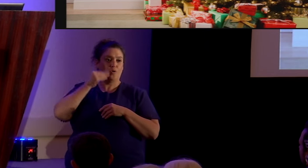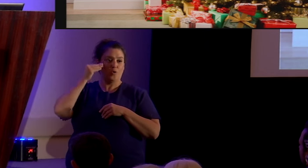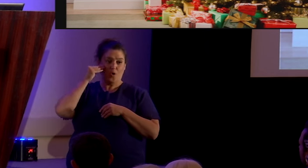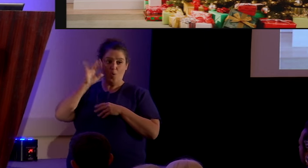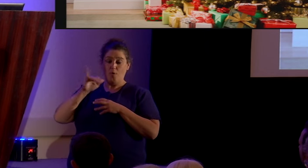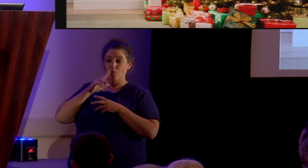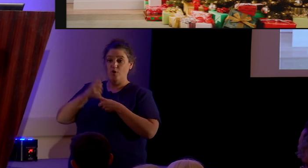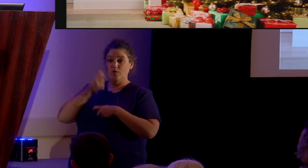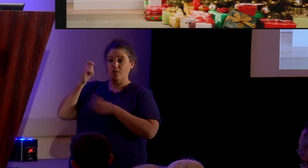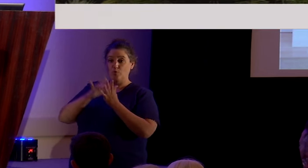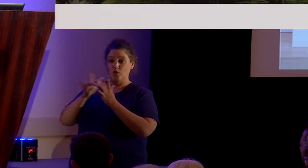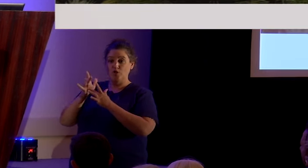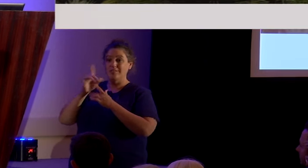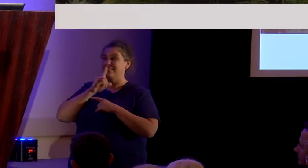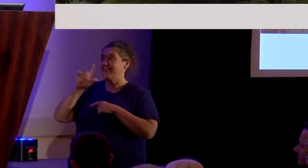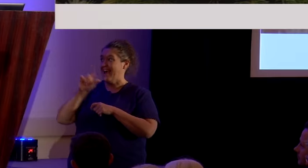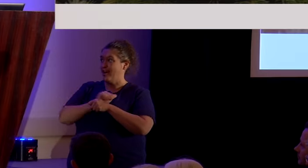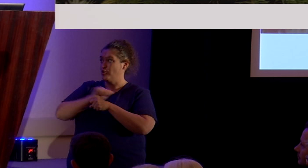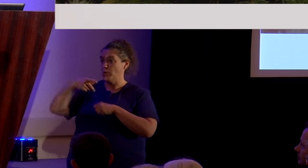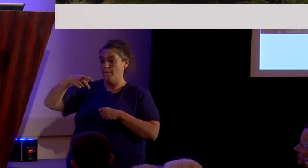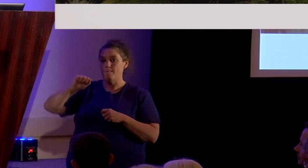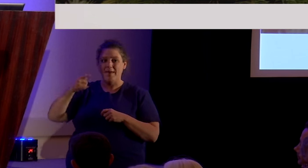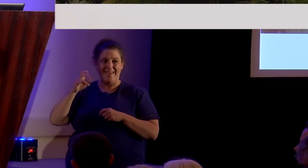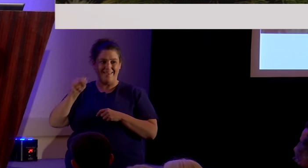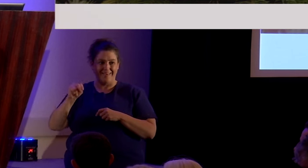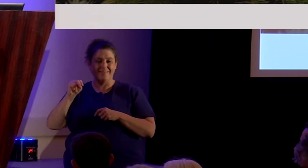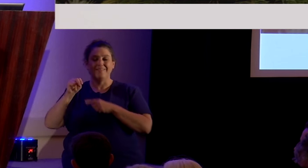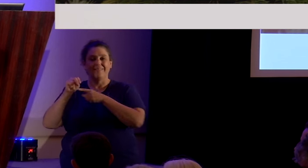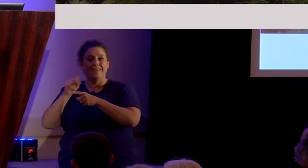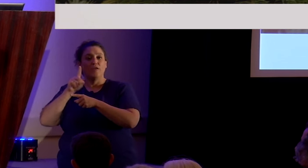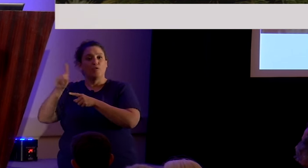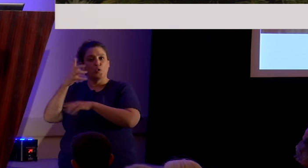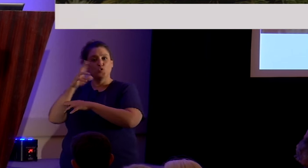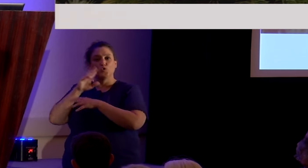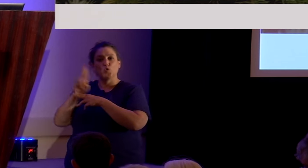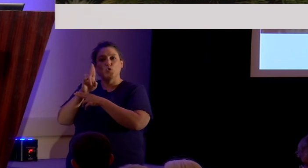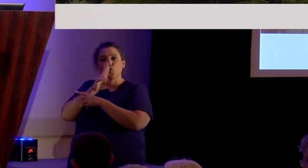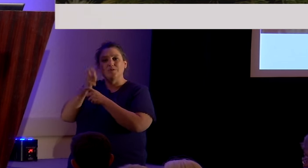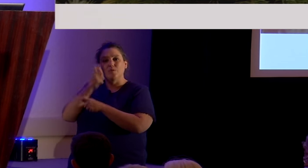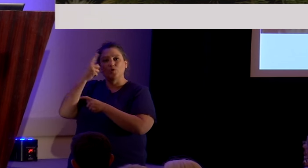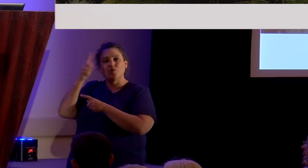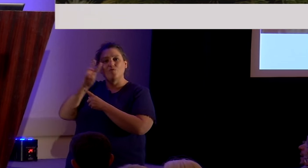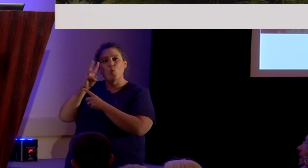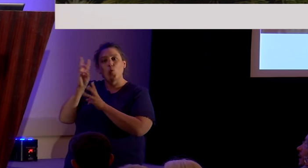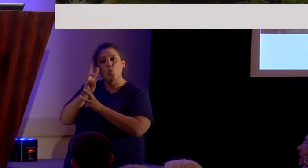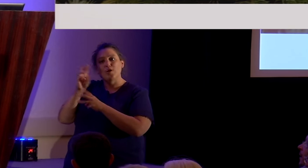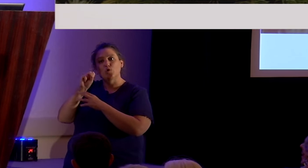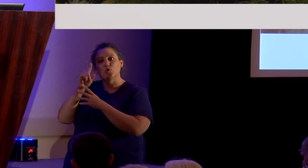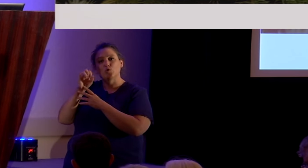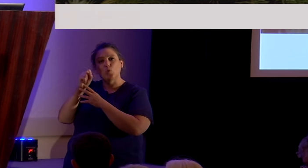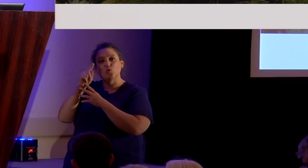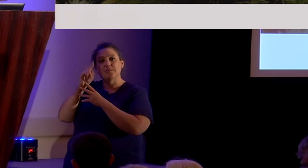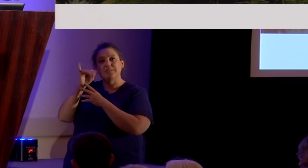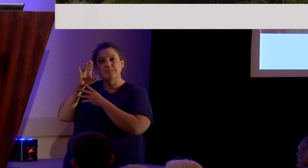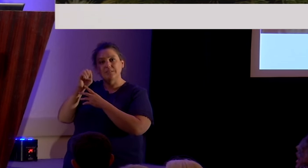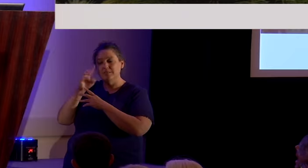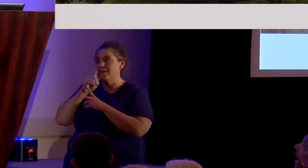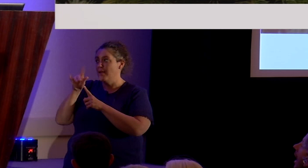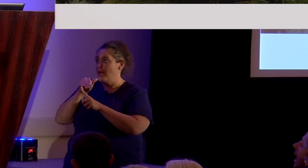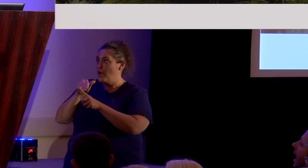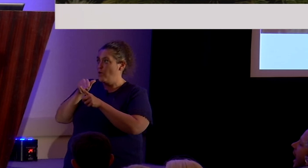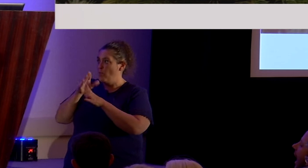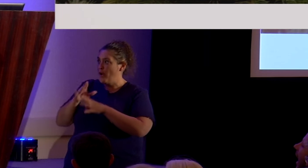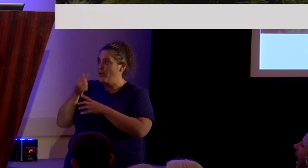celebration of Jesus is pagan. Evergreens used in pagan celebrations of the winter solstice and a reminder of the green